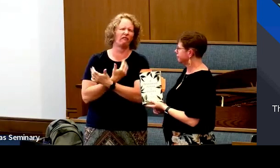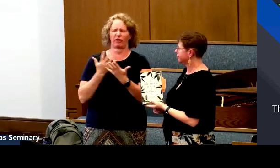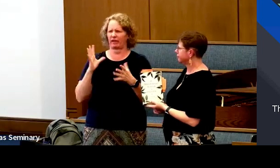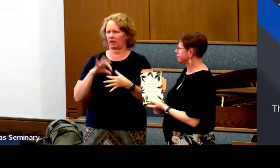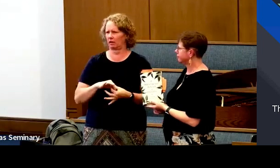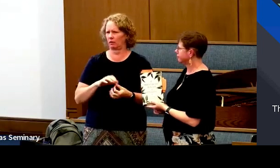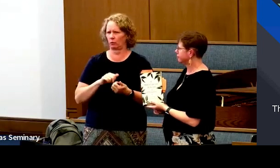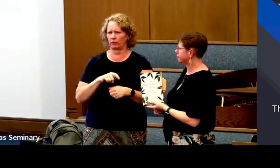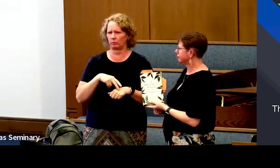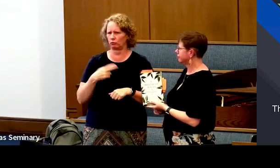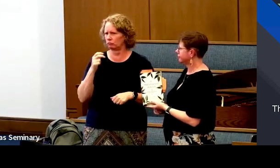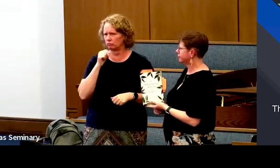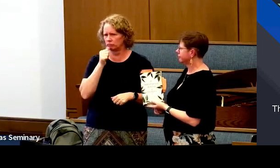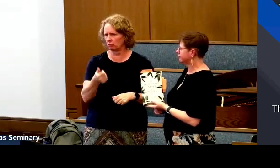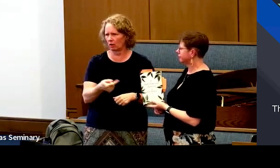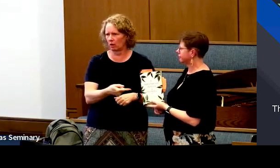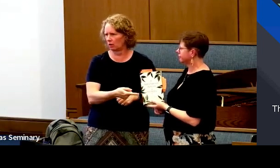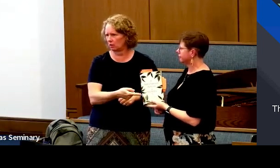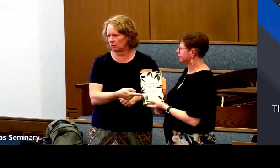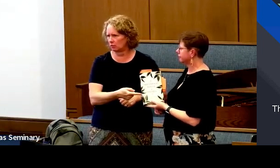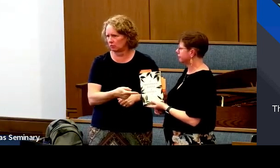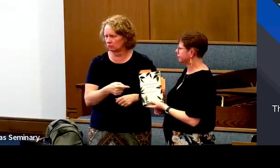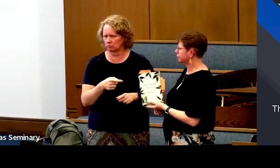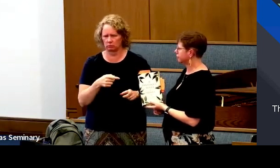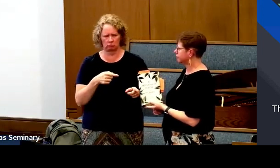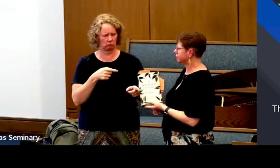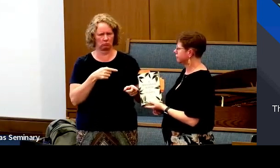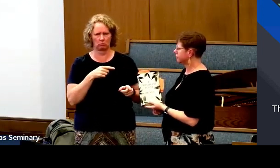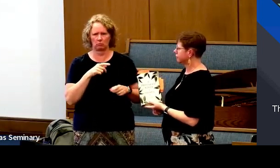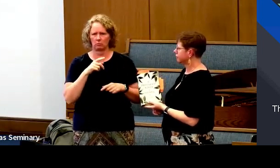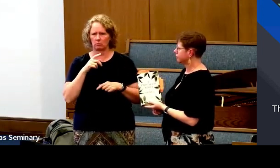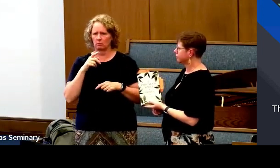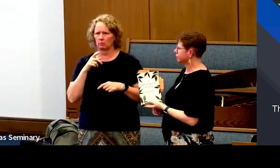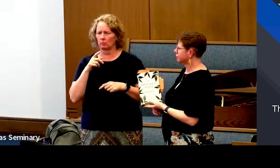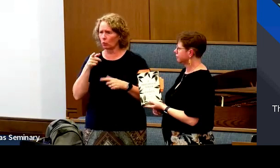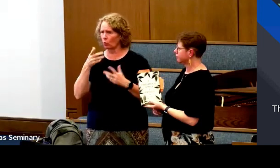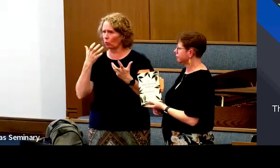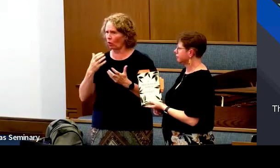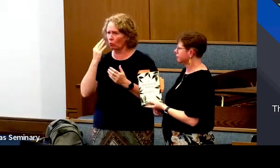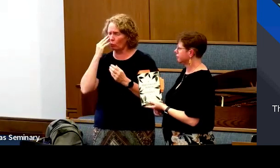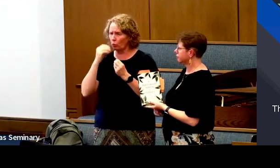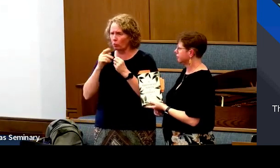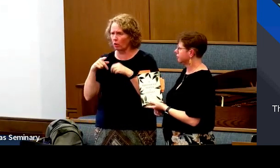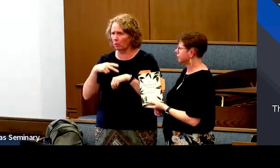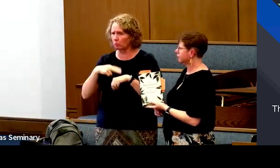This book is not a Bible. It's not everything related to the priesthood.